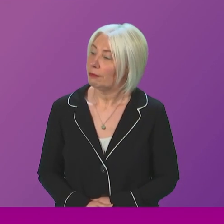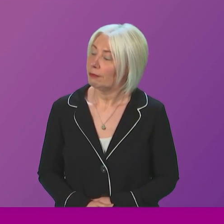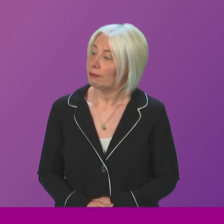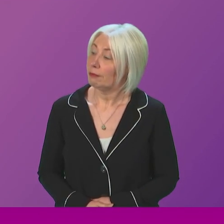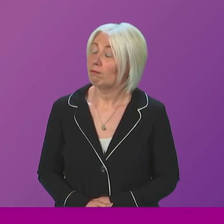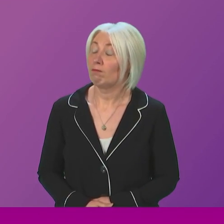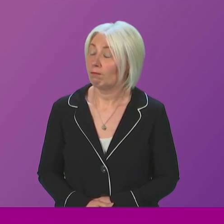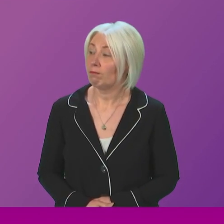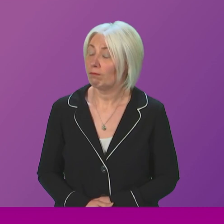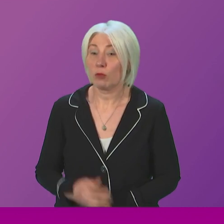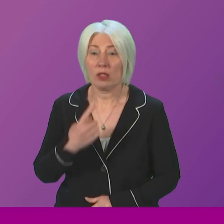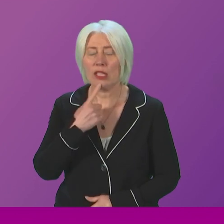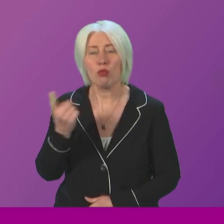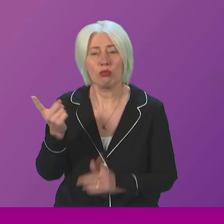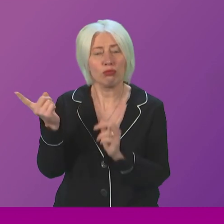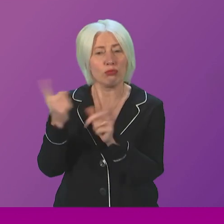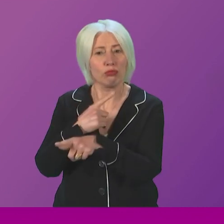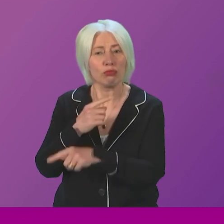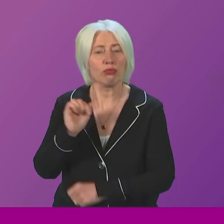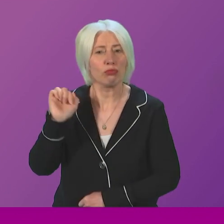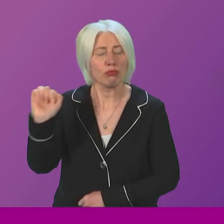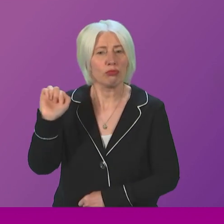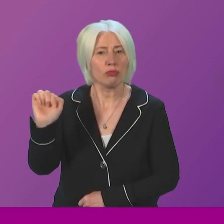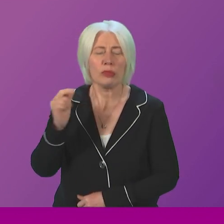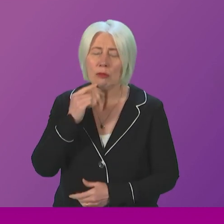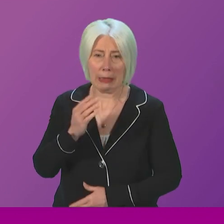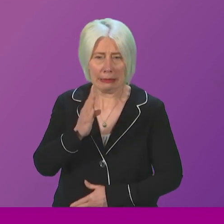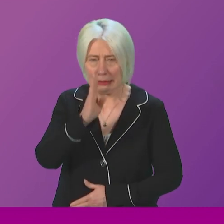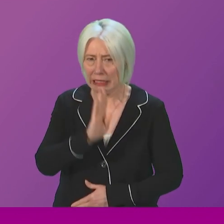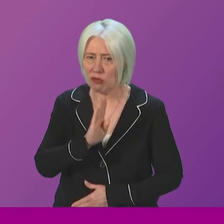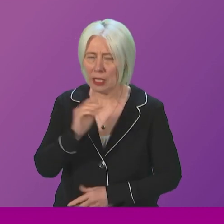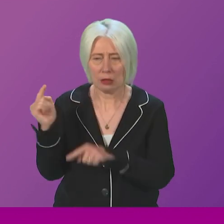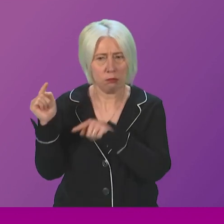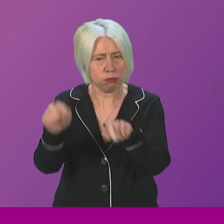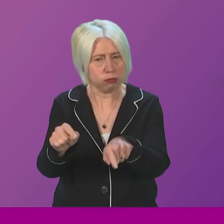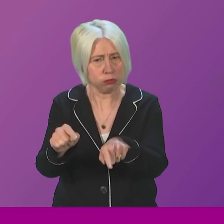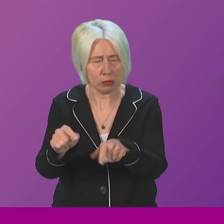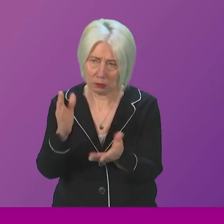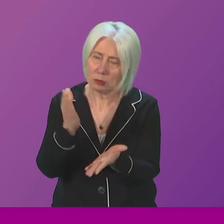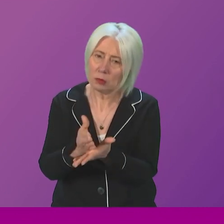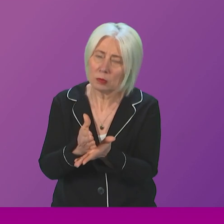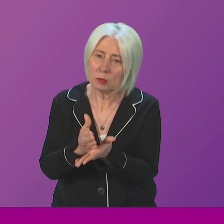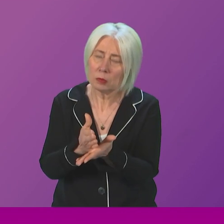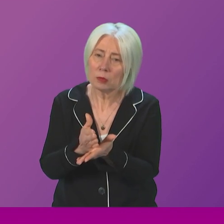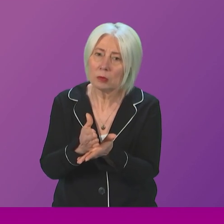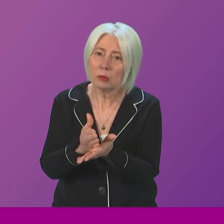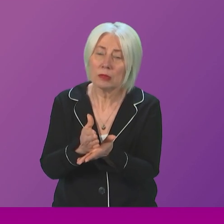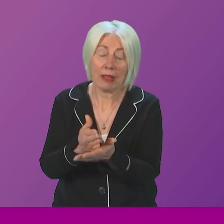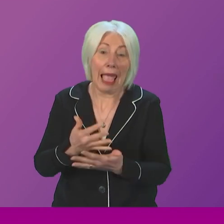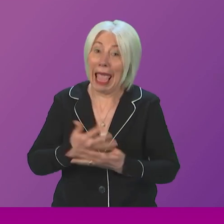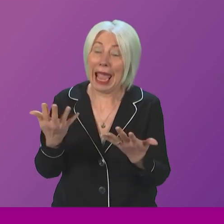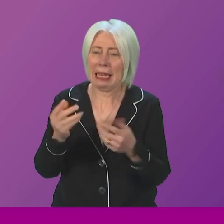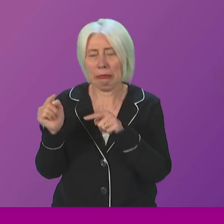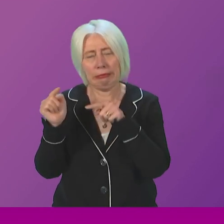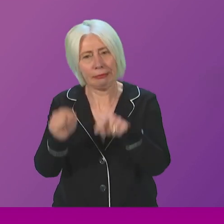Can I say to Douglas Ross, he is making very serious accusations indeed. Of course, if there are any